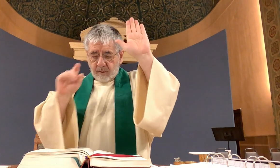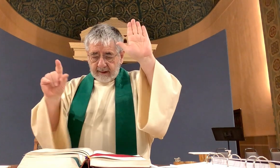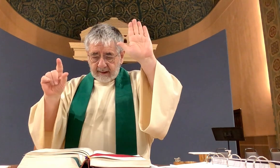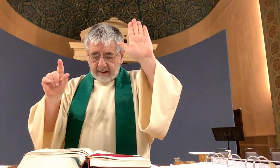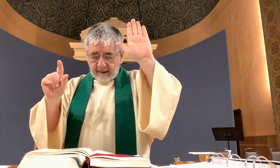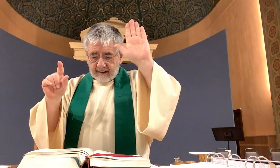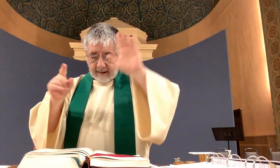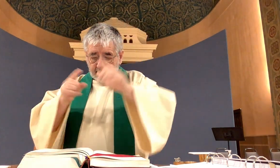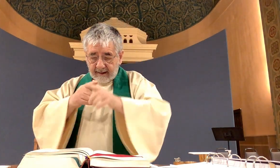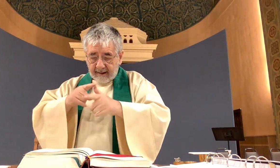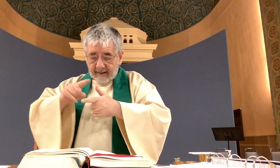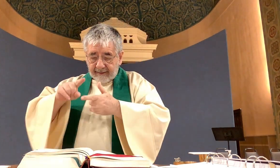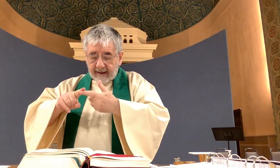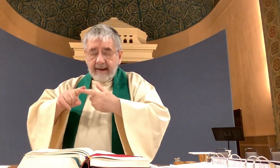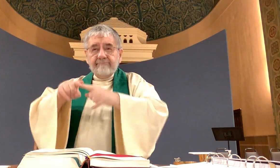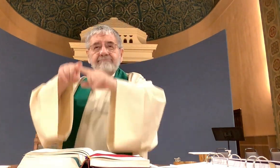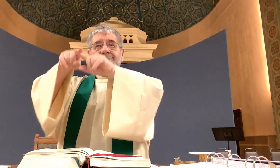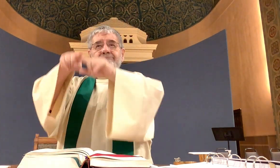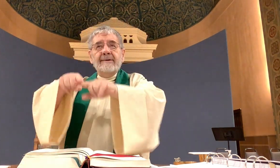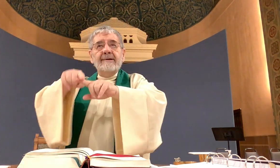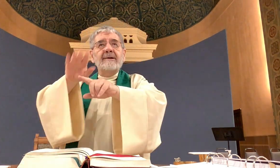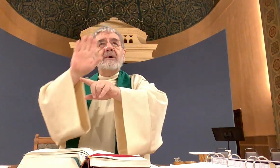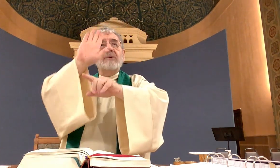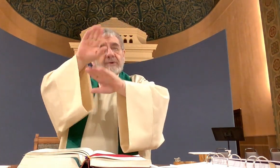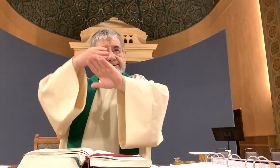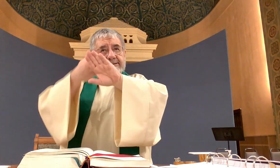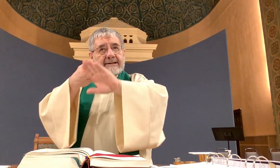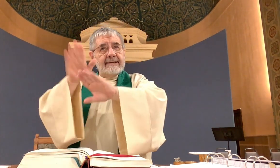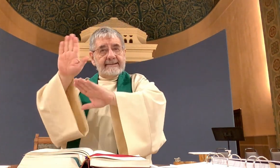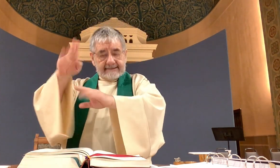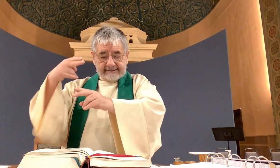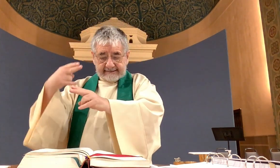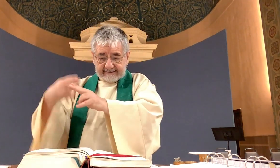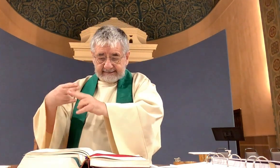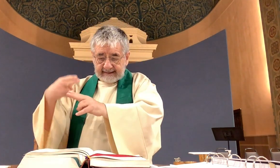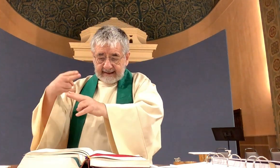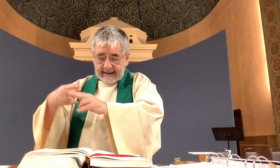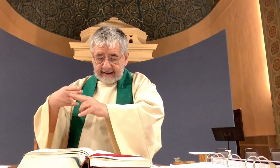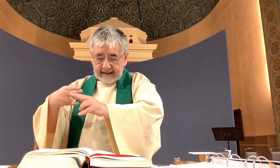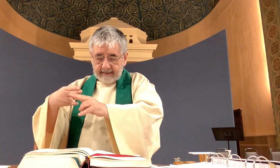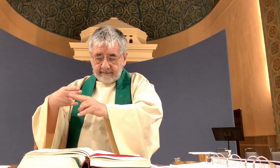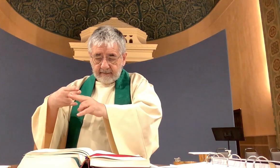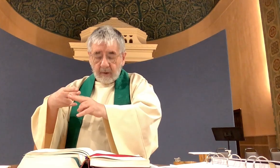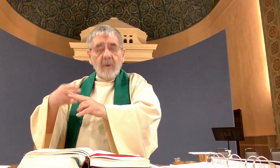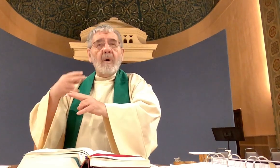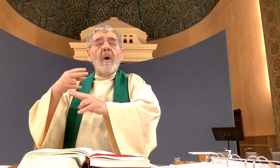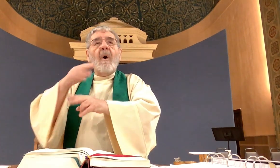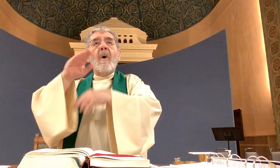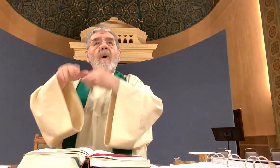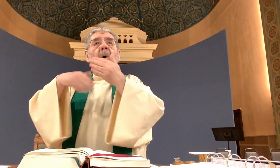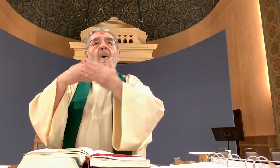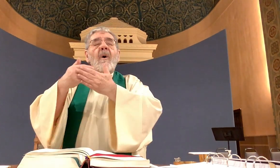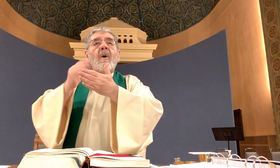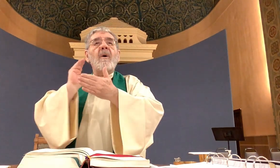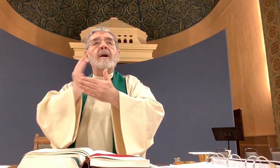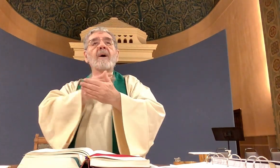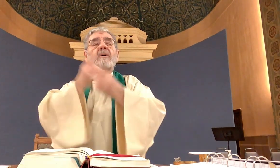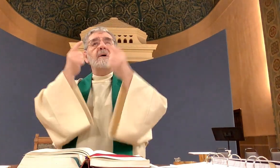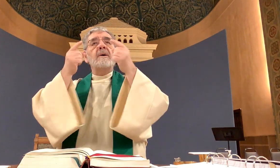pleasure, that in the name of your beloved Son, we may abound in